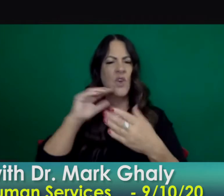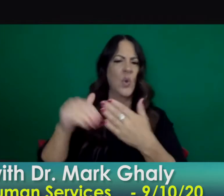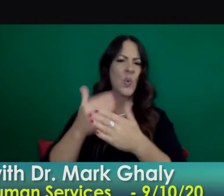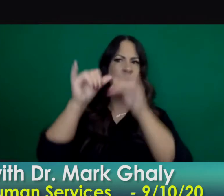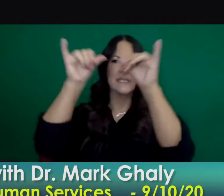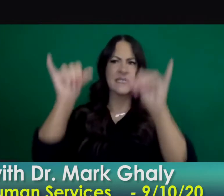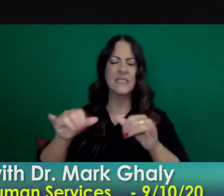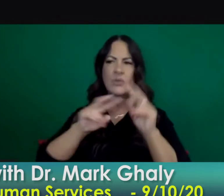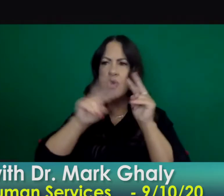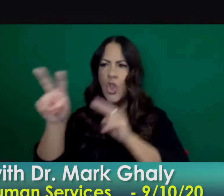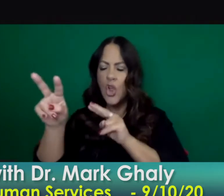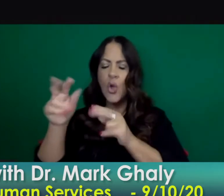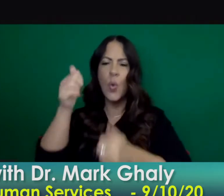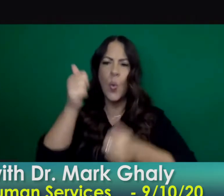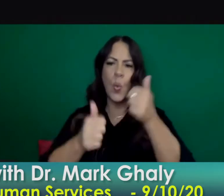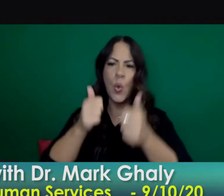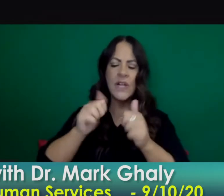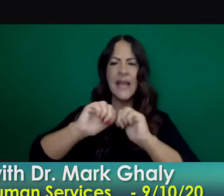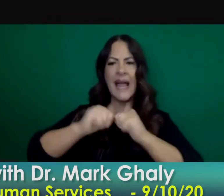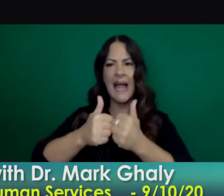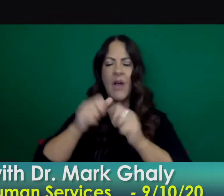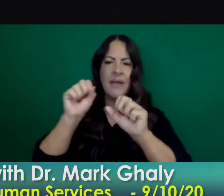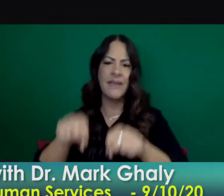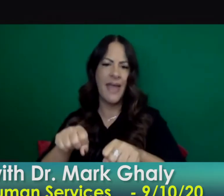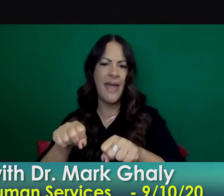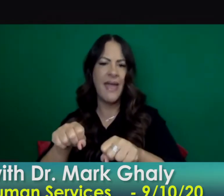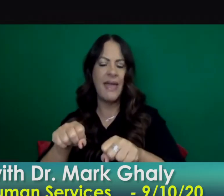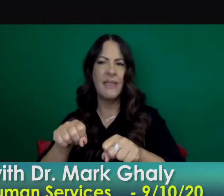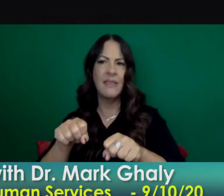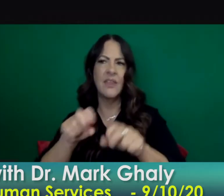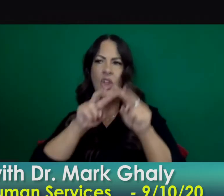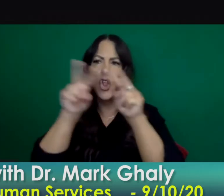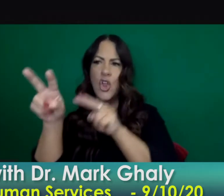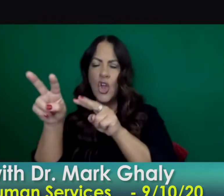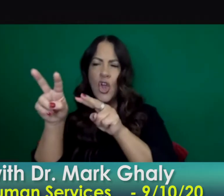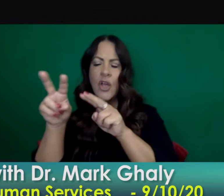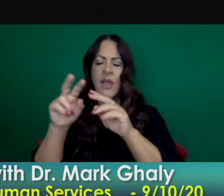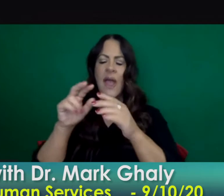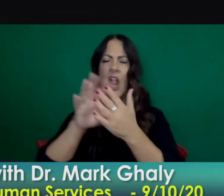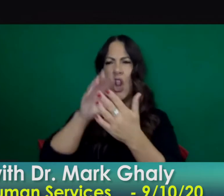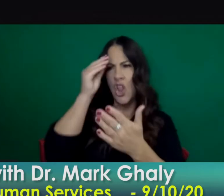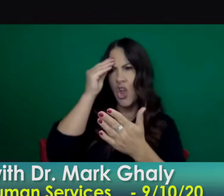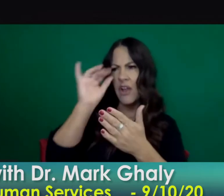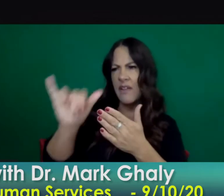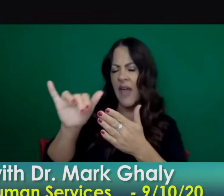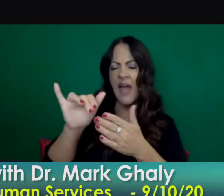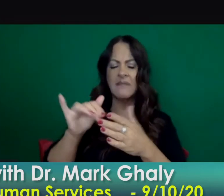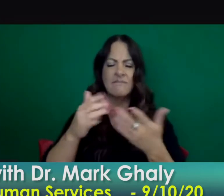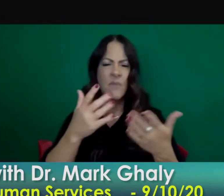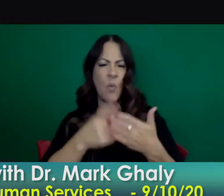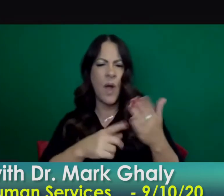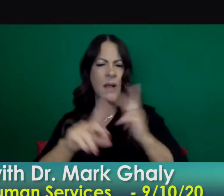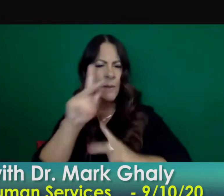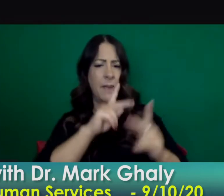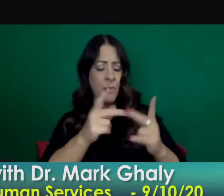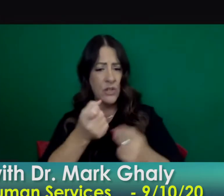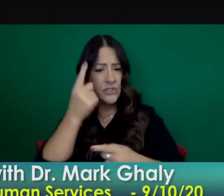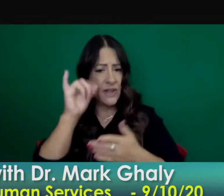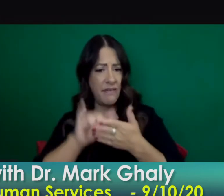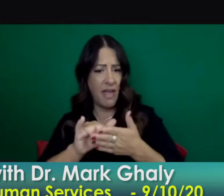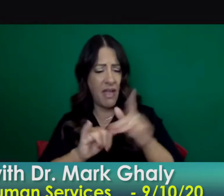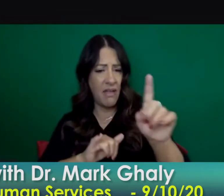counties and and regular people interpreting them the way that you had helped and can you point us to any example